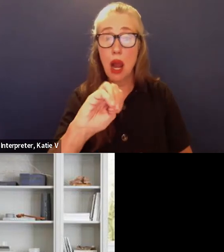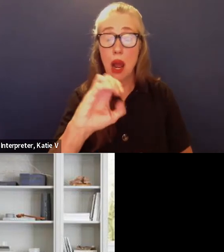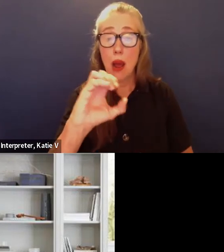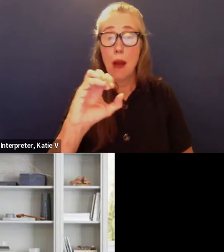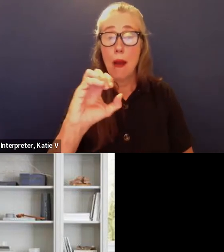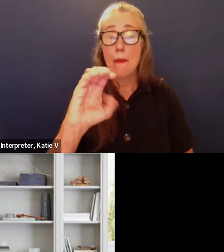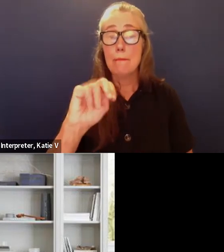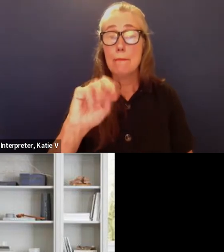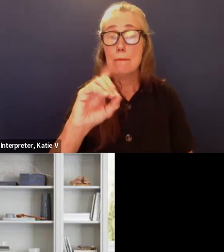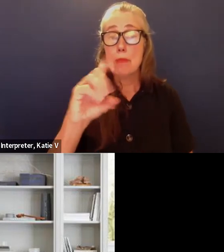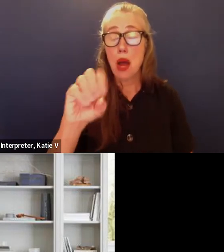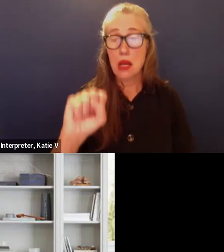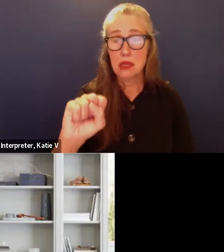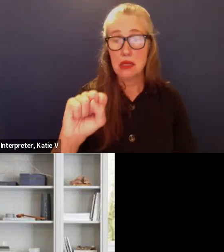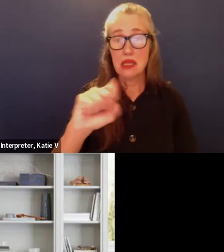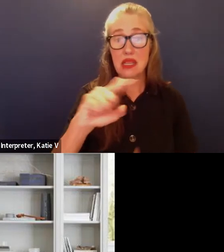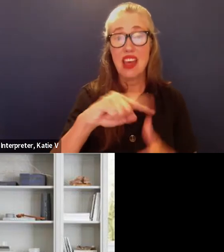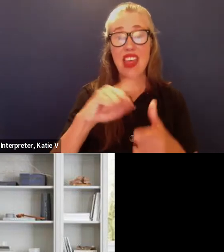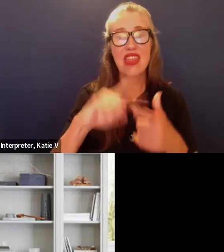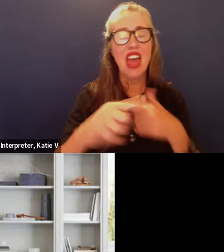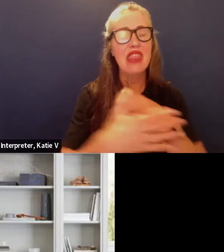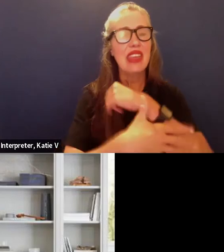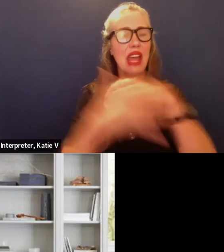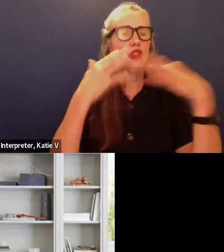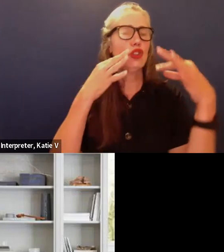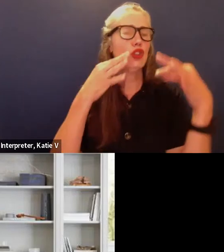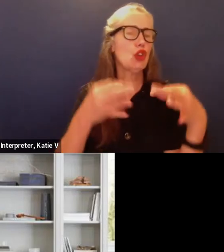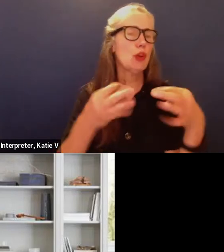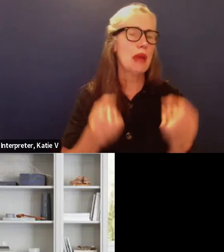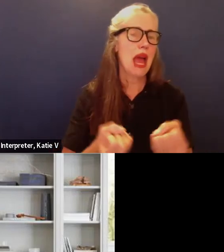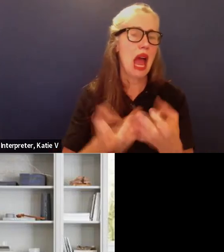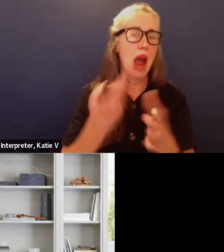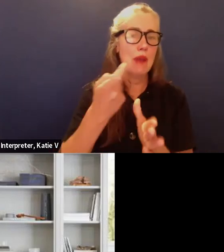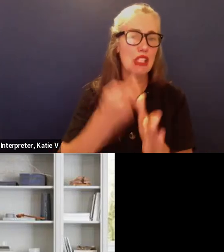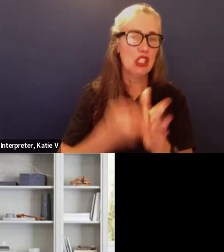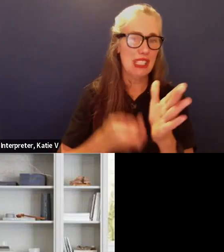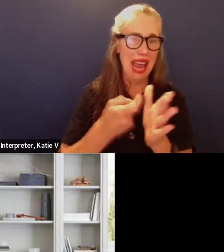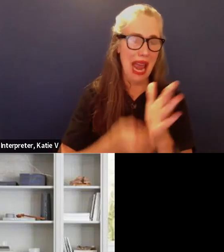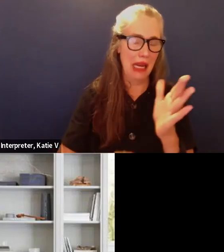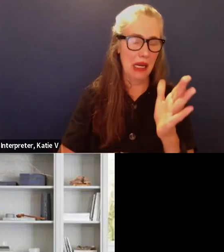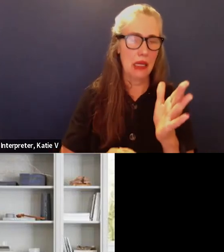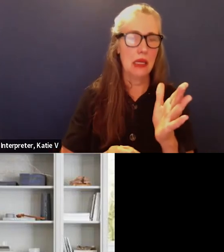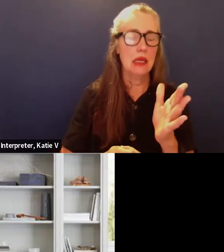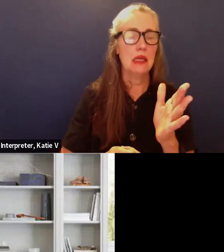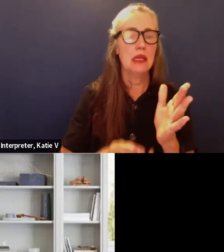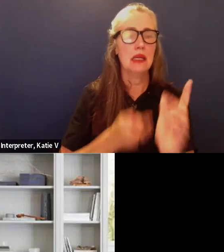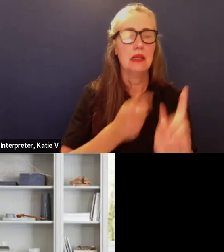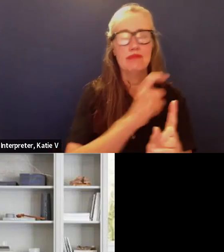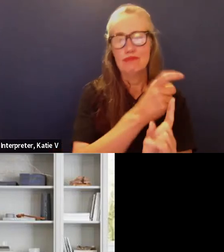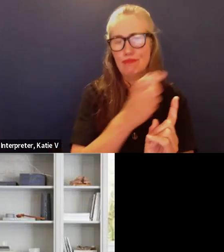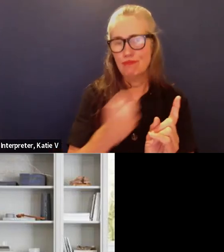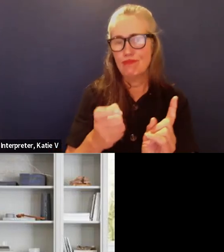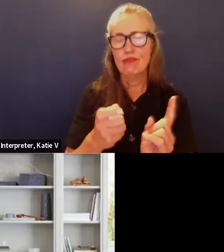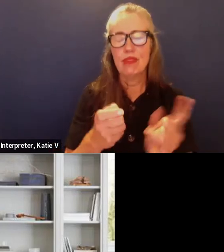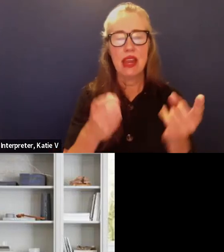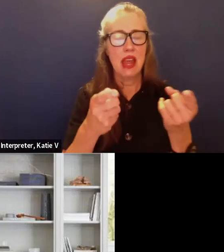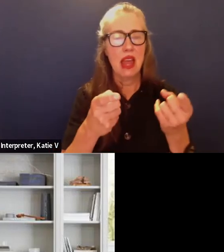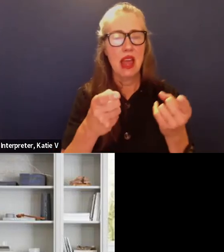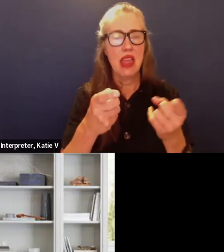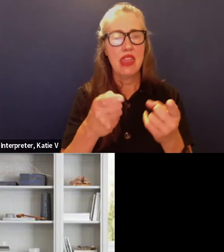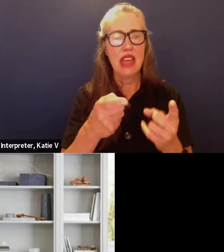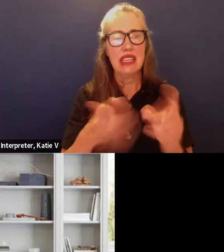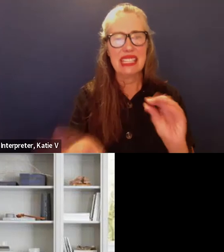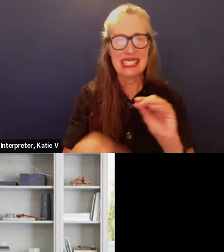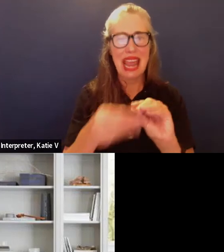then does a they that's when they determine the tax amount and the cessation um part for that goes on everybody's